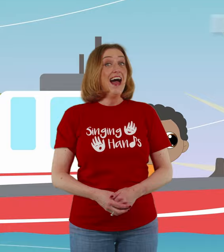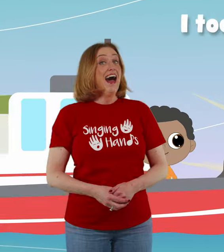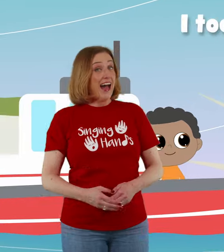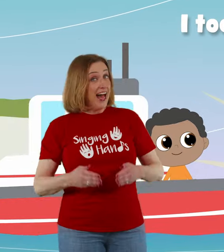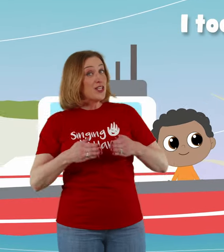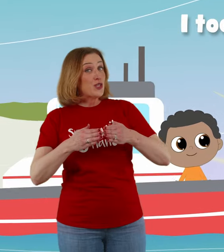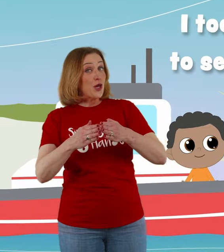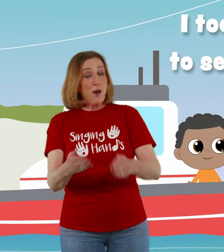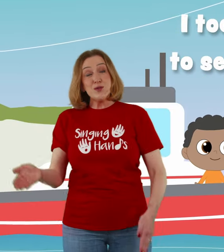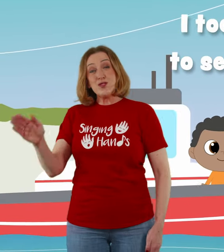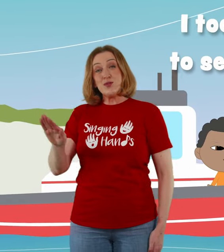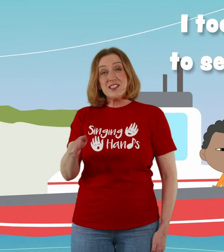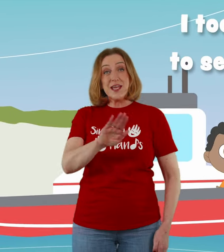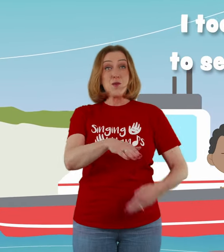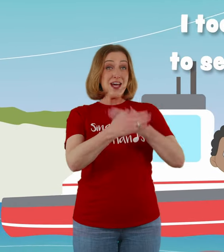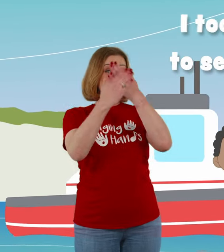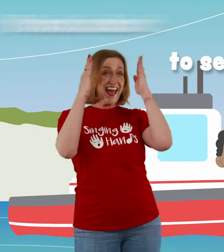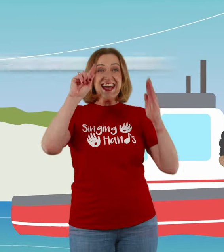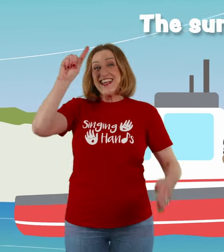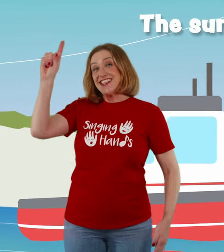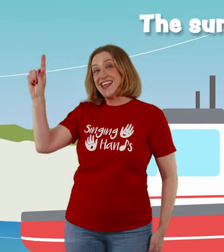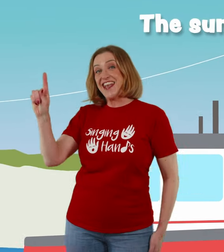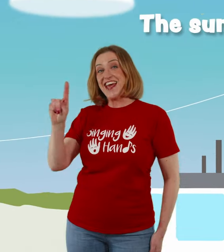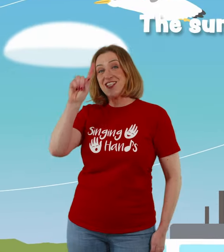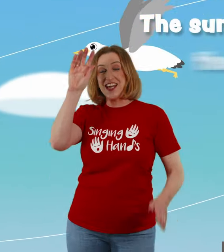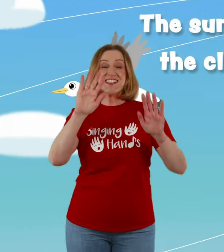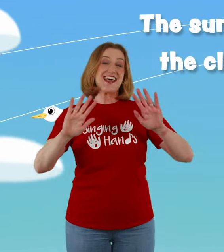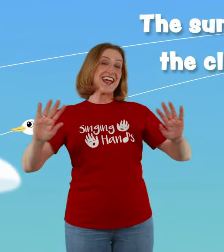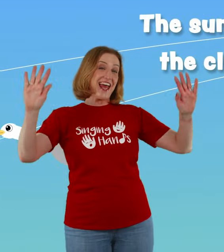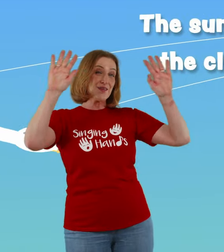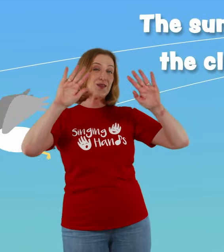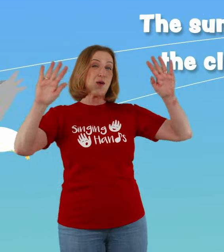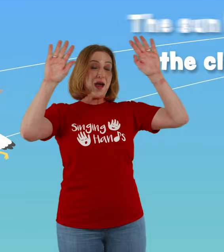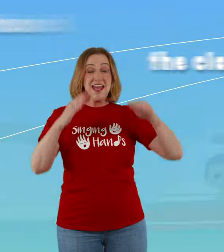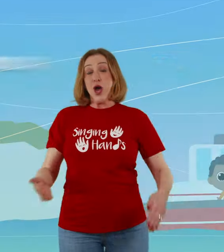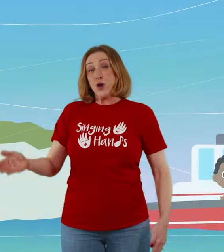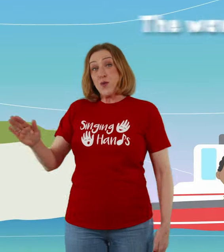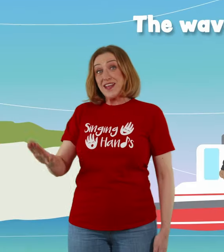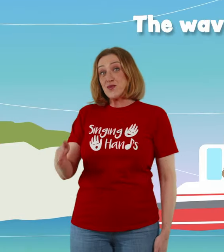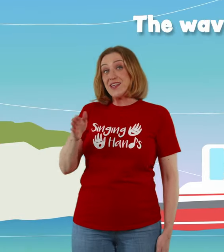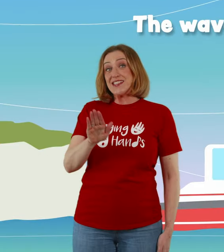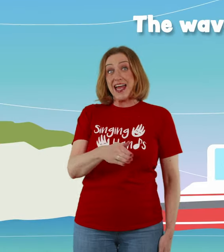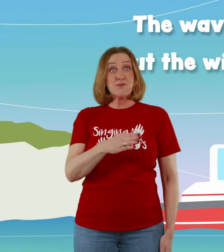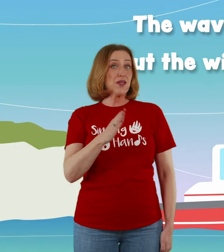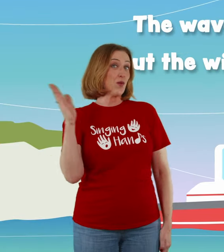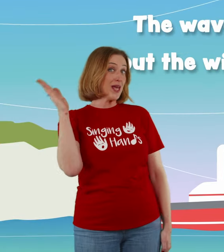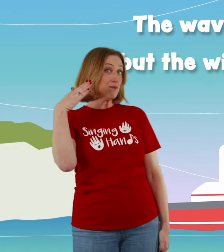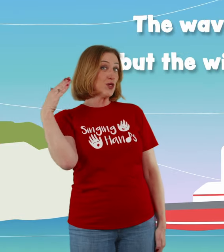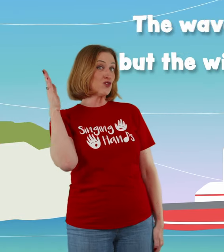I took a boat to sea one day, the sun had chased the clouds away The waves were slight and the wind was